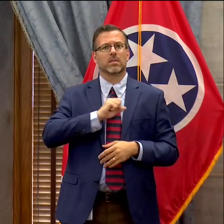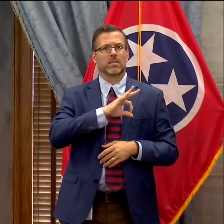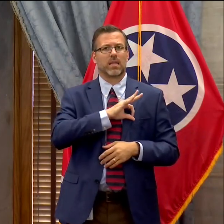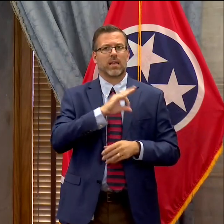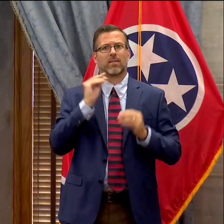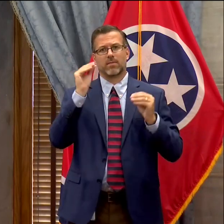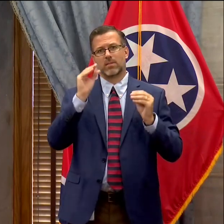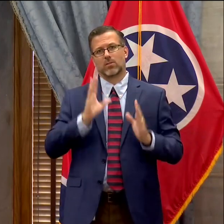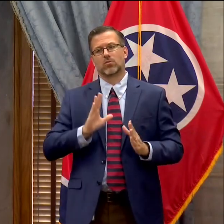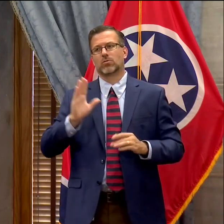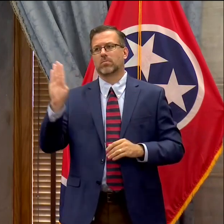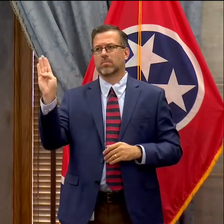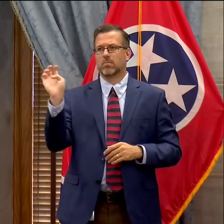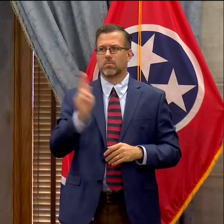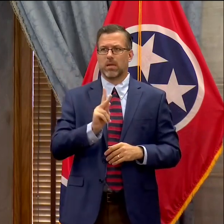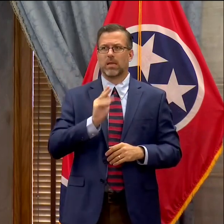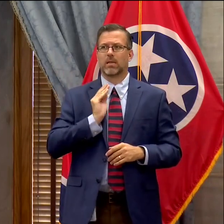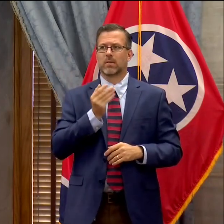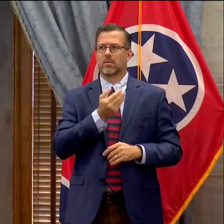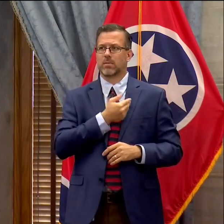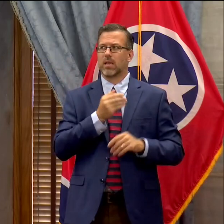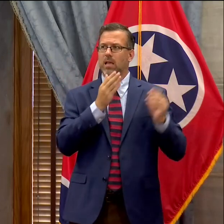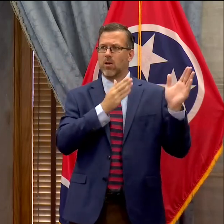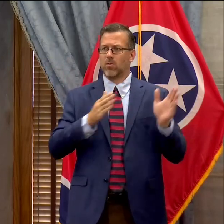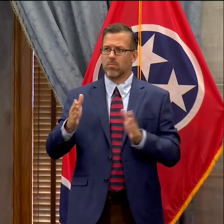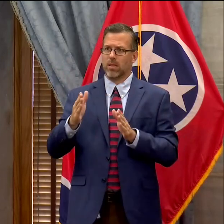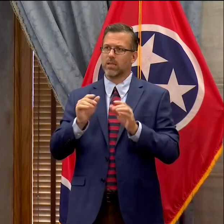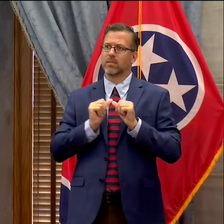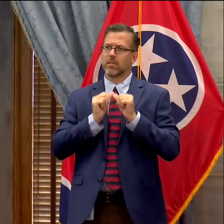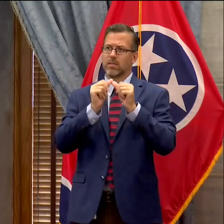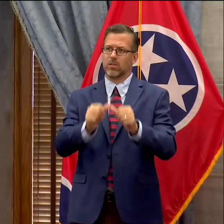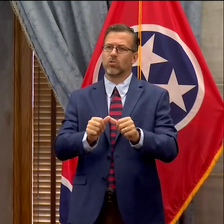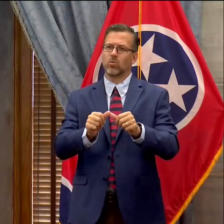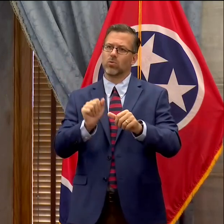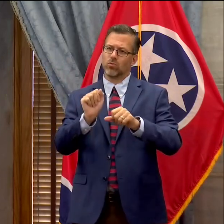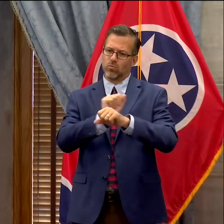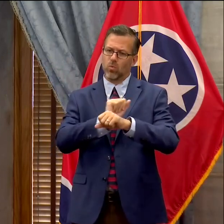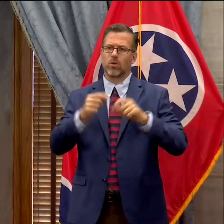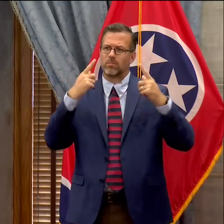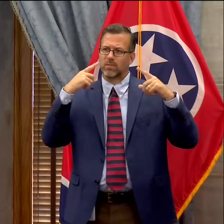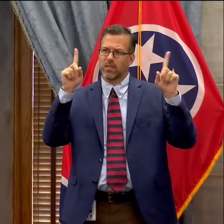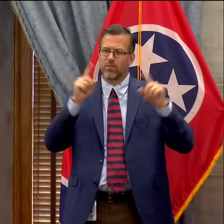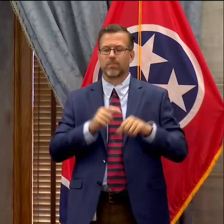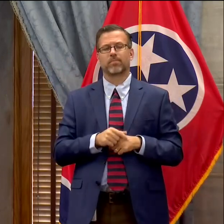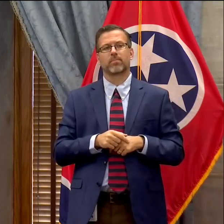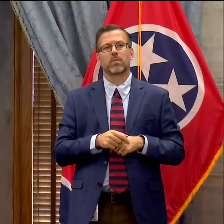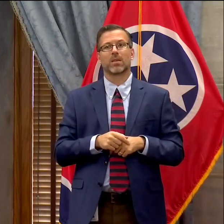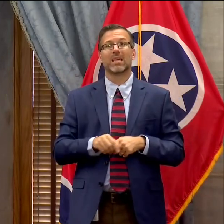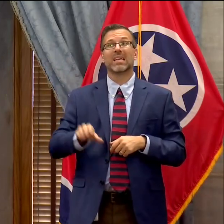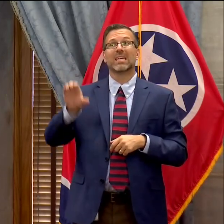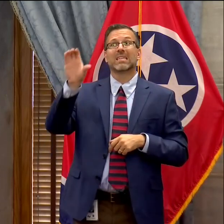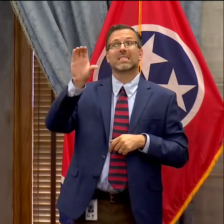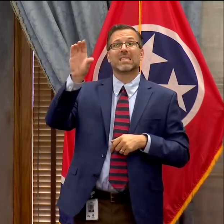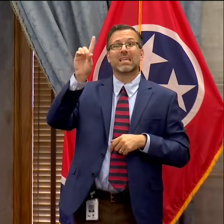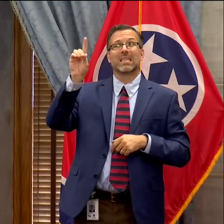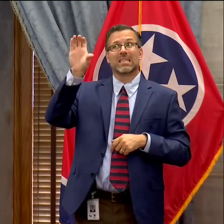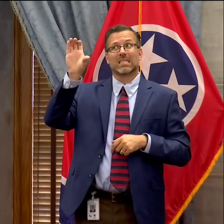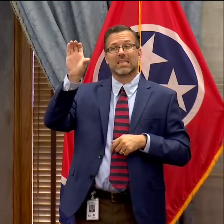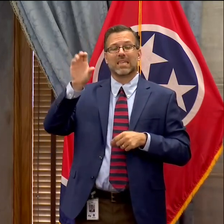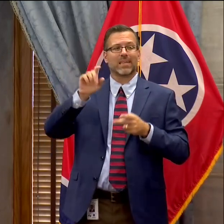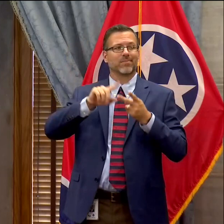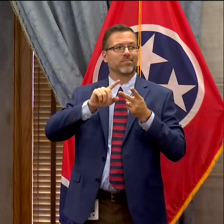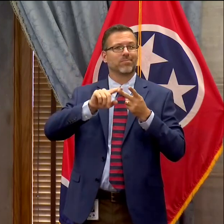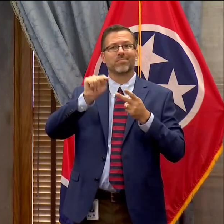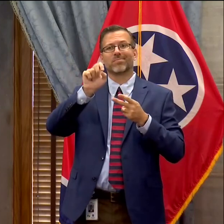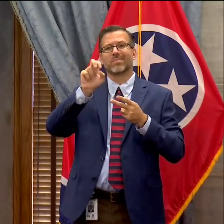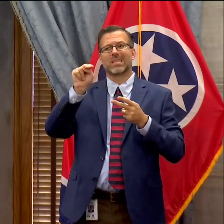committee continues to keep our plans responsive. Along with adherence to CDC and Tennessee Department of Health guidelines,